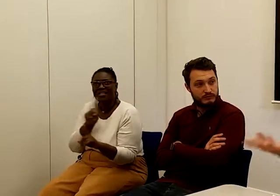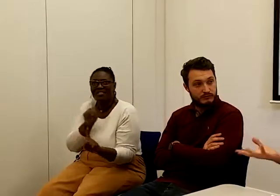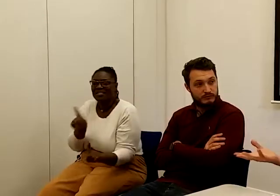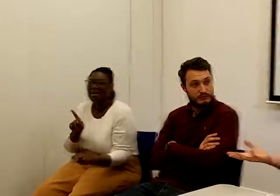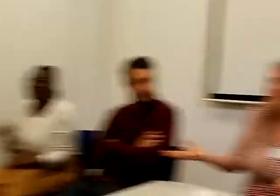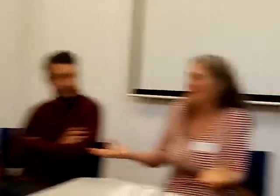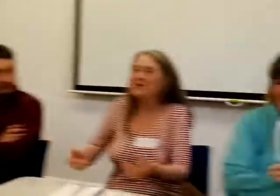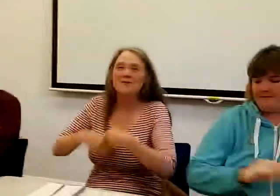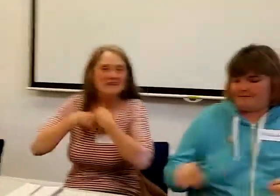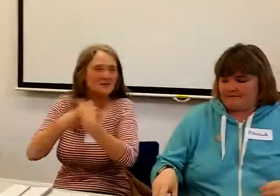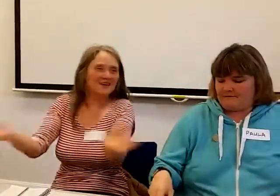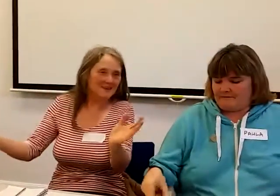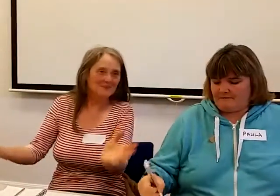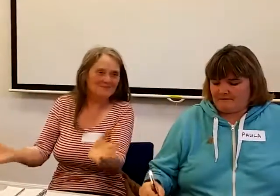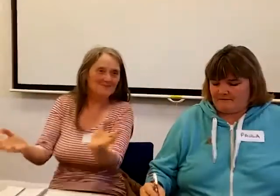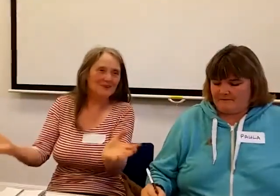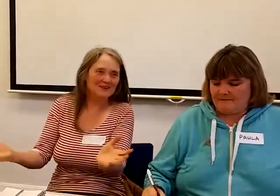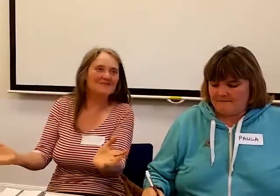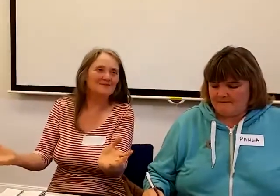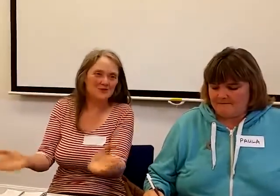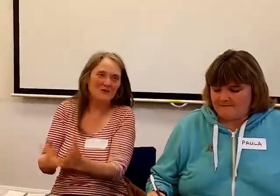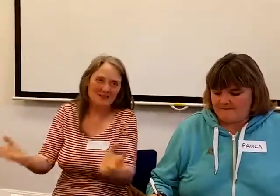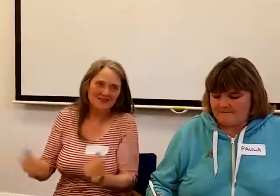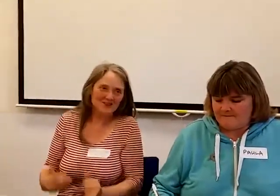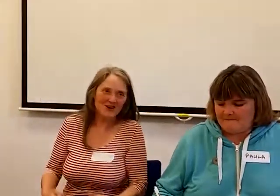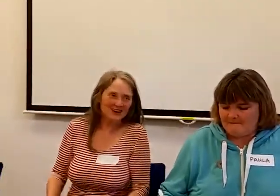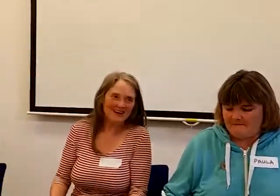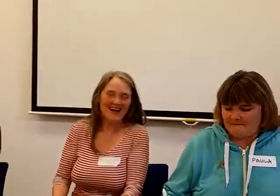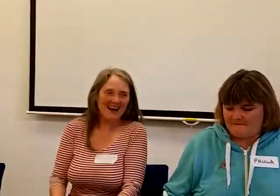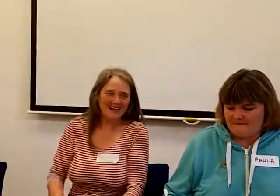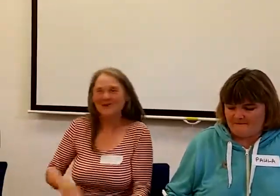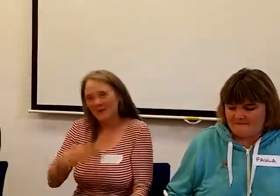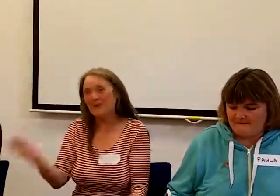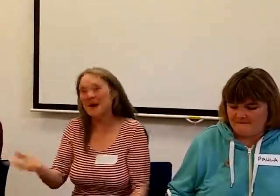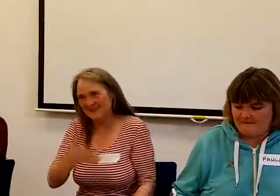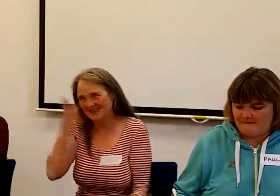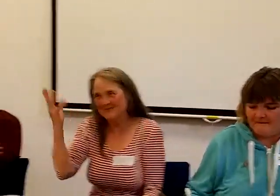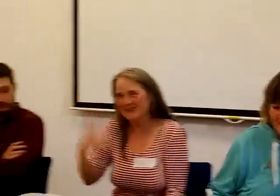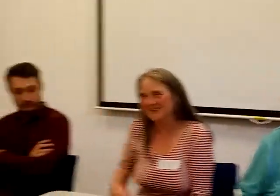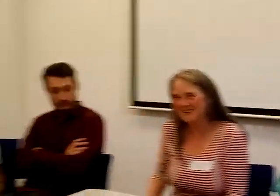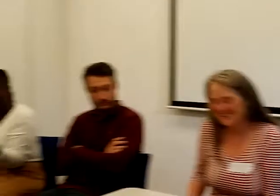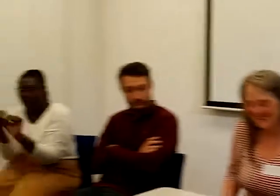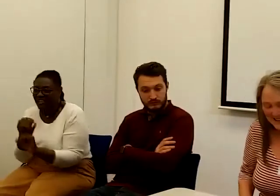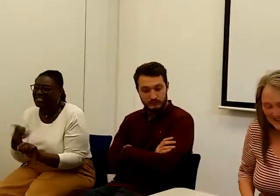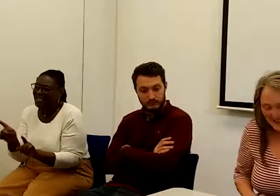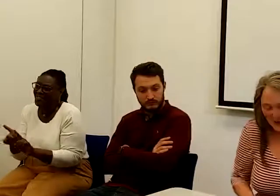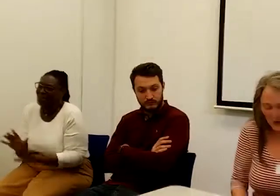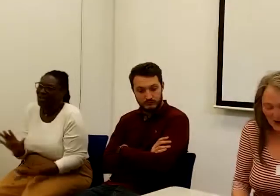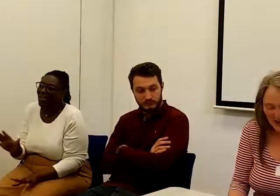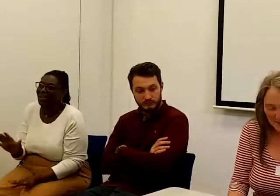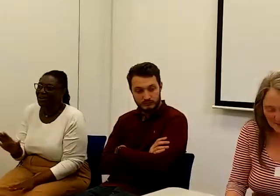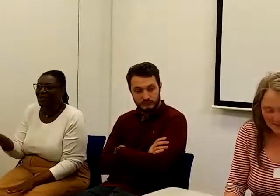Fix it by all means by scrapping it and starting again or whatever we're going to call it.